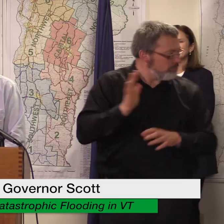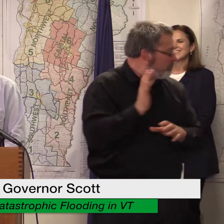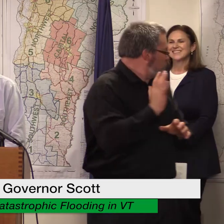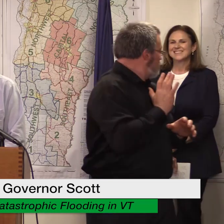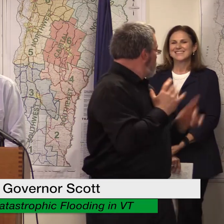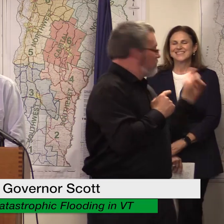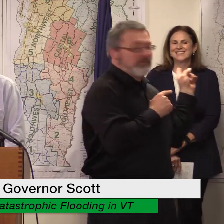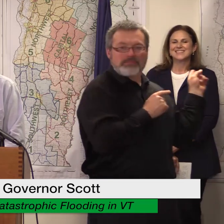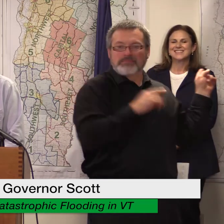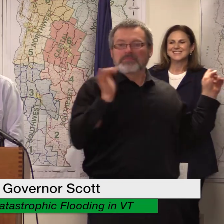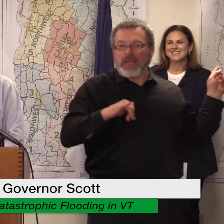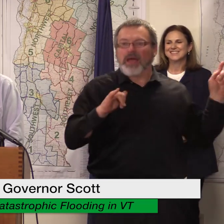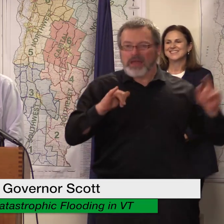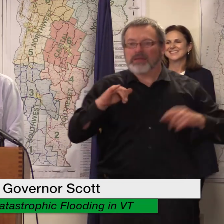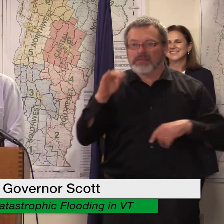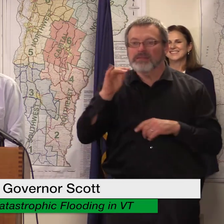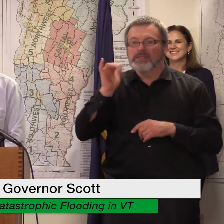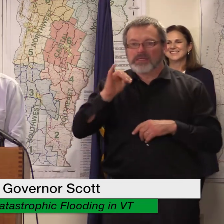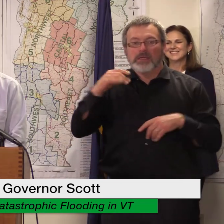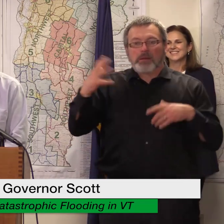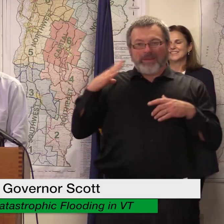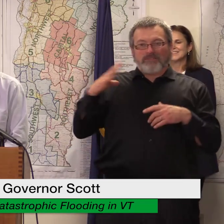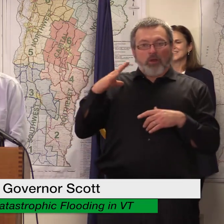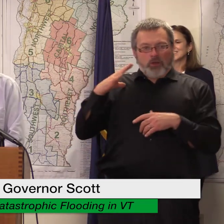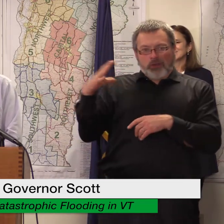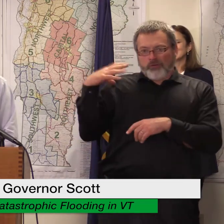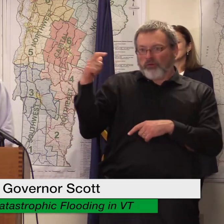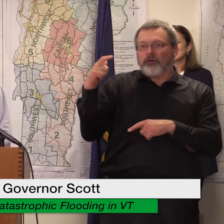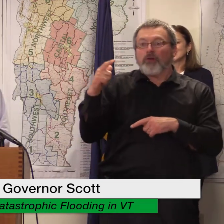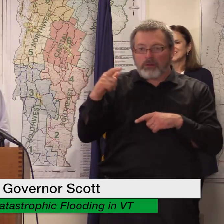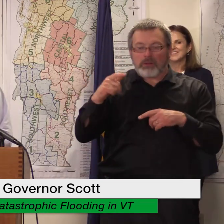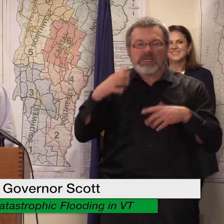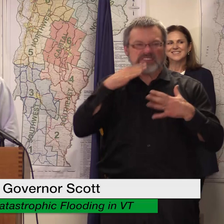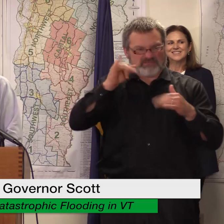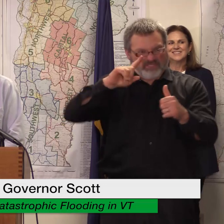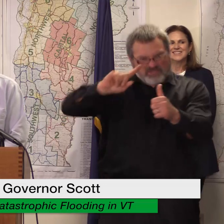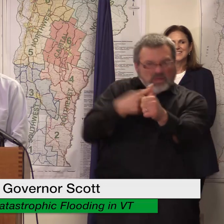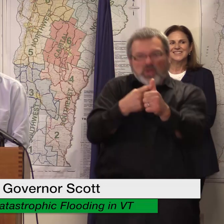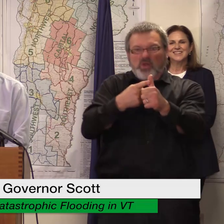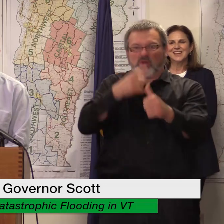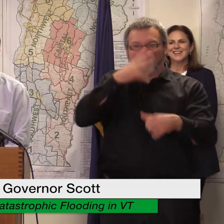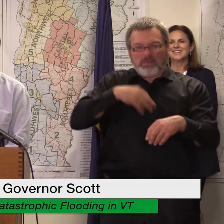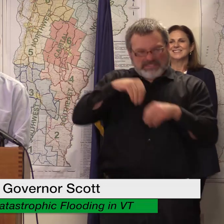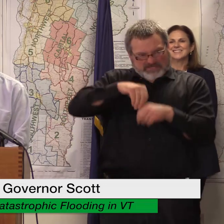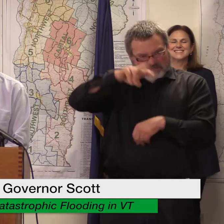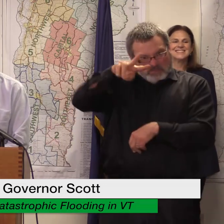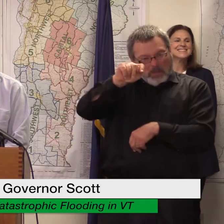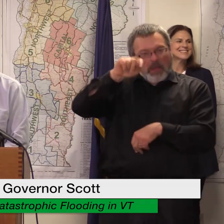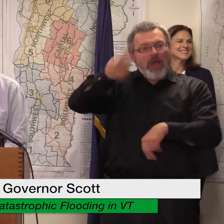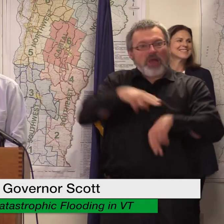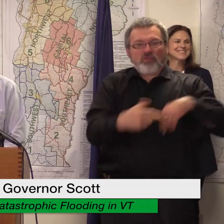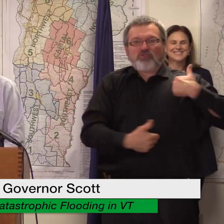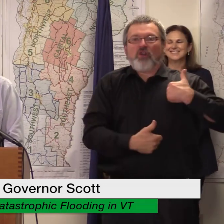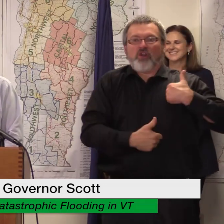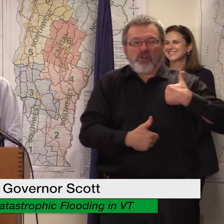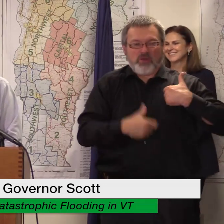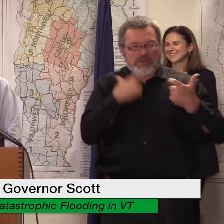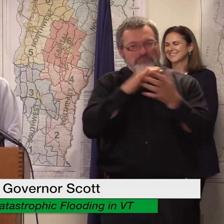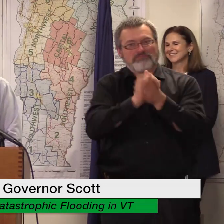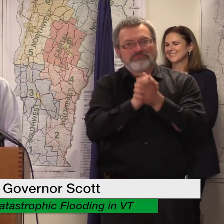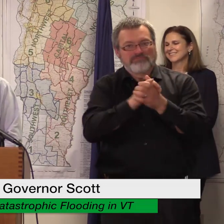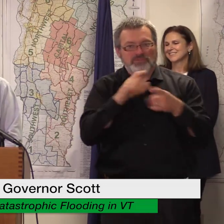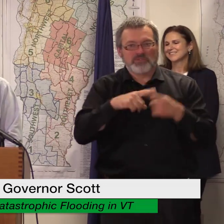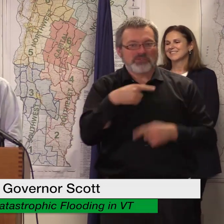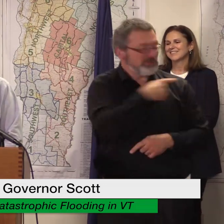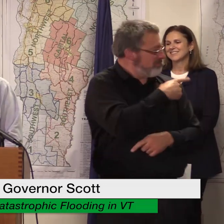Colonel yesterday General Poirier is the first woman in Vermont Army National Guard history to achieve the rank of